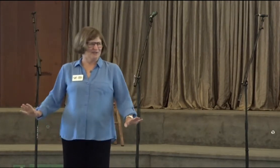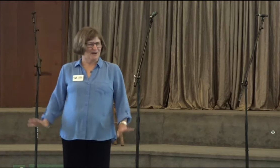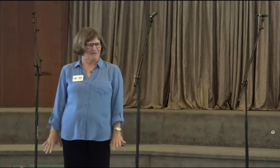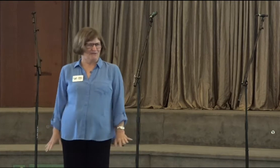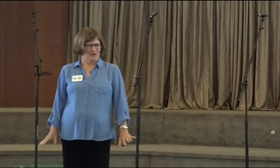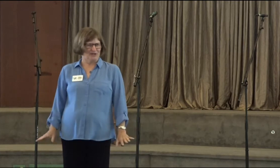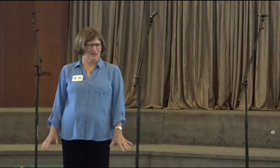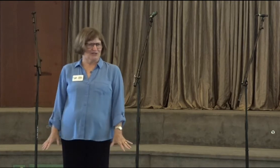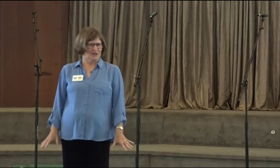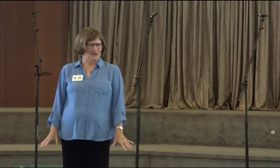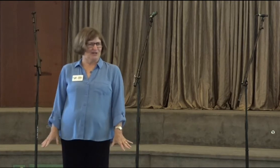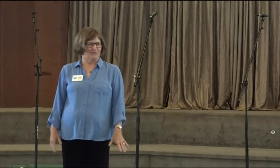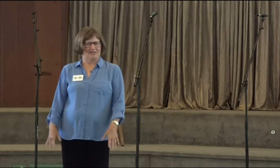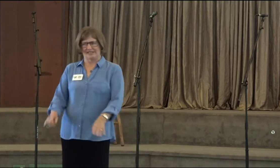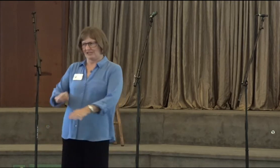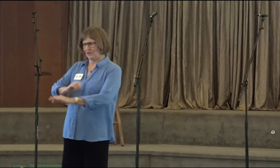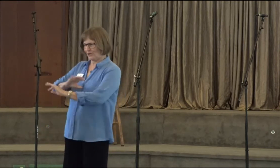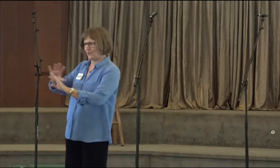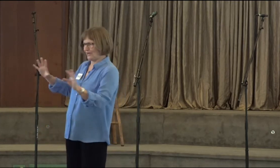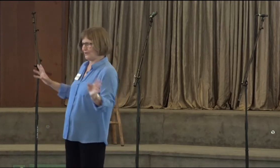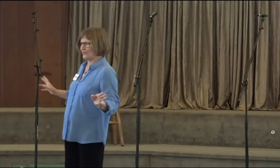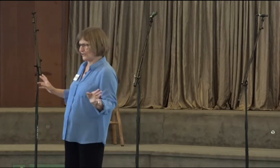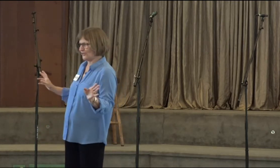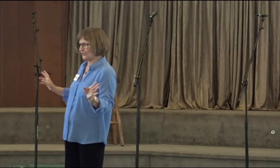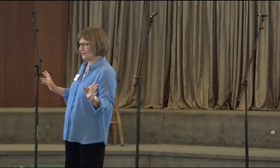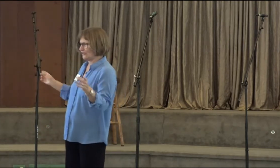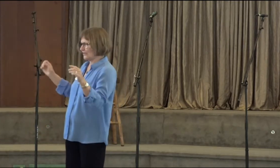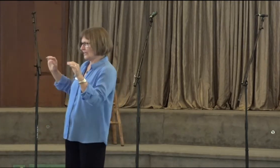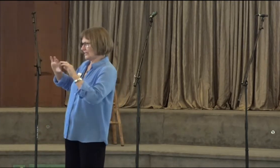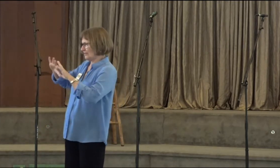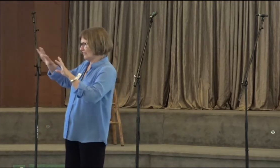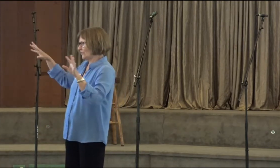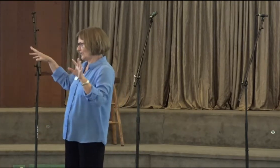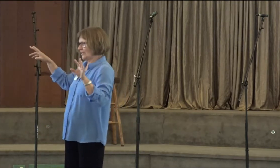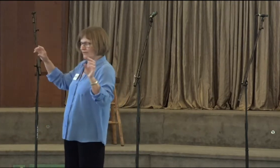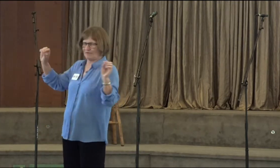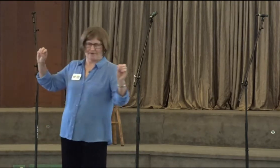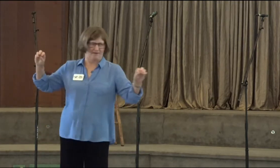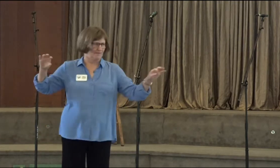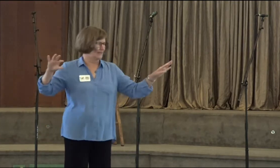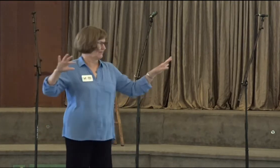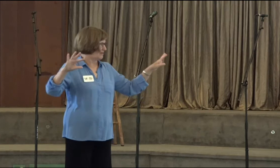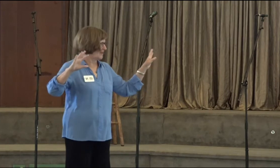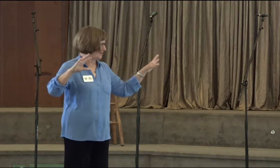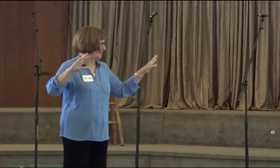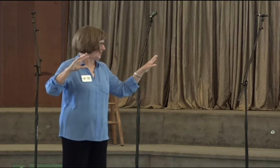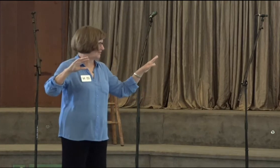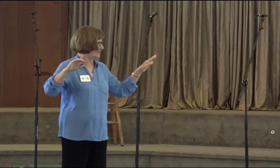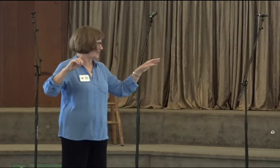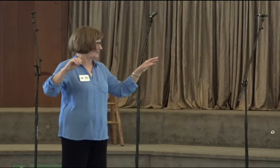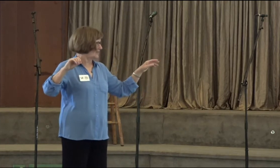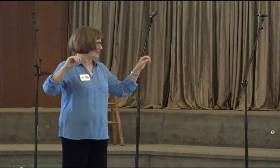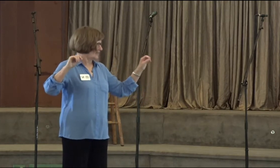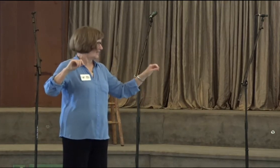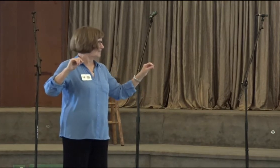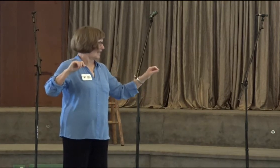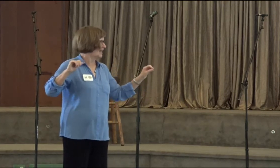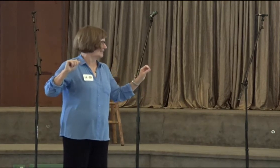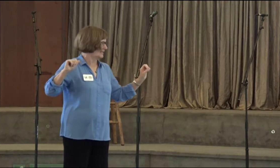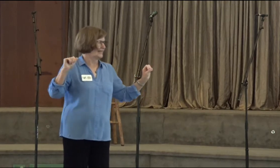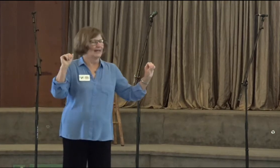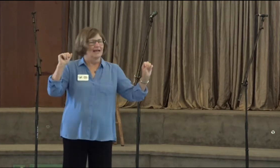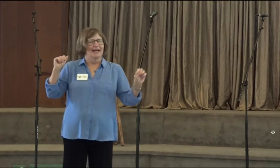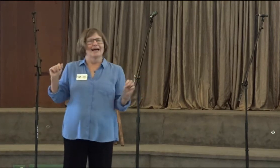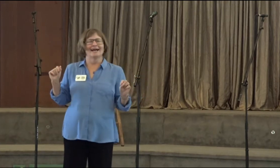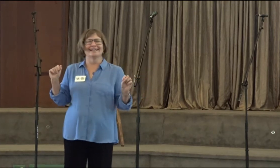It was about four years ago. It was during a choir rehearsal. So some of you here will probably remember, and hopefully you think of me